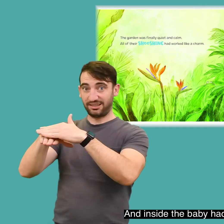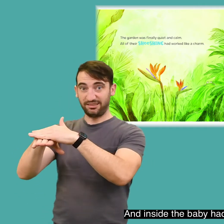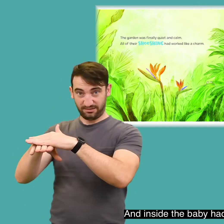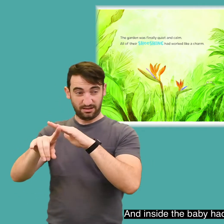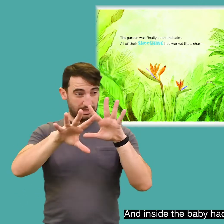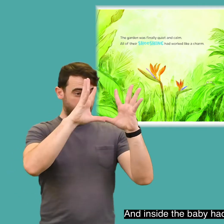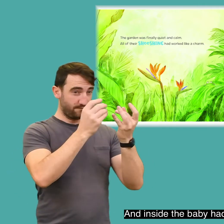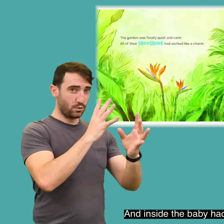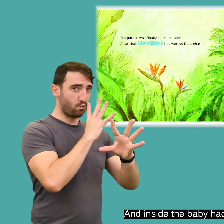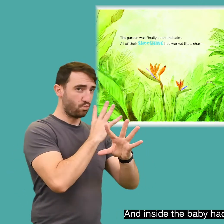to sob.